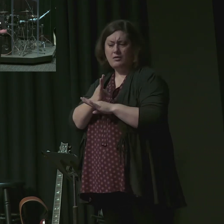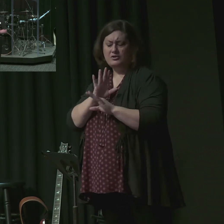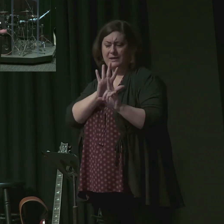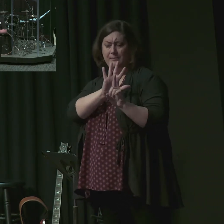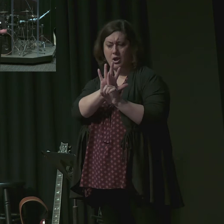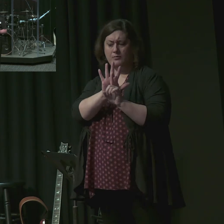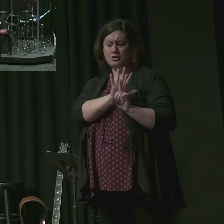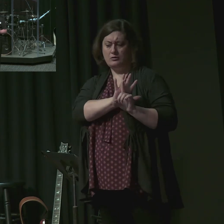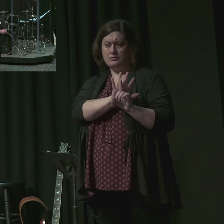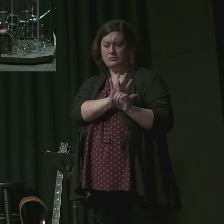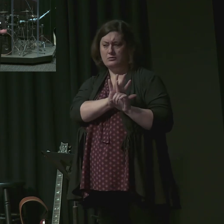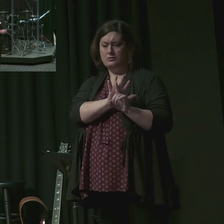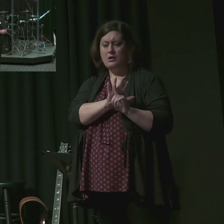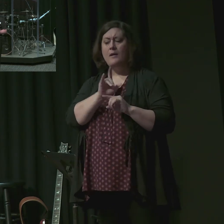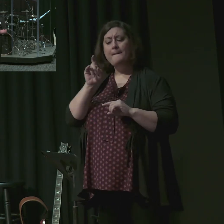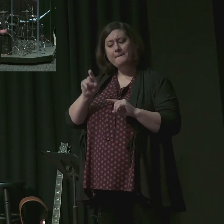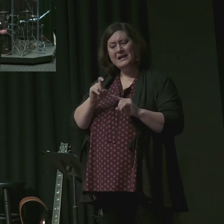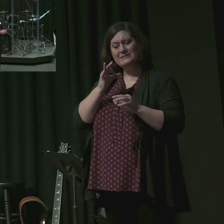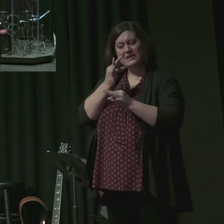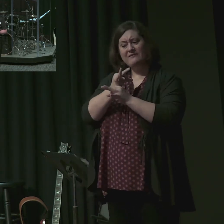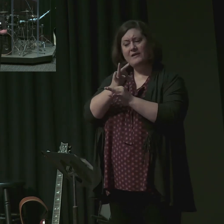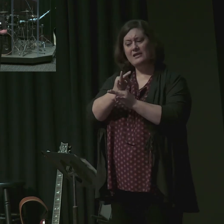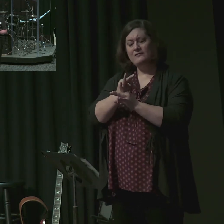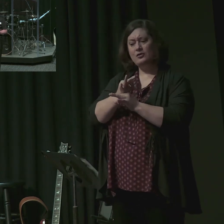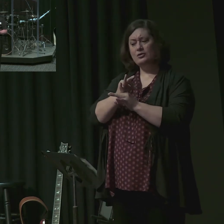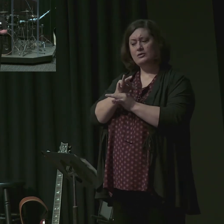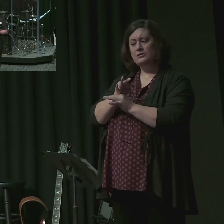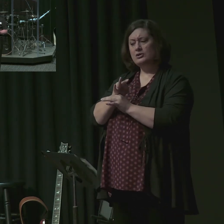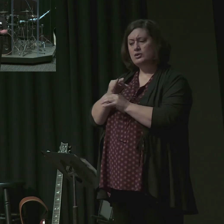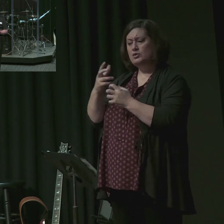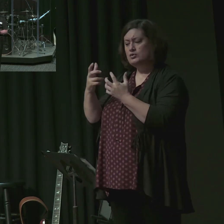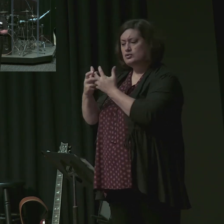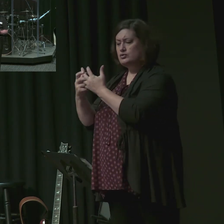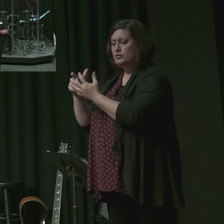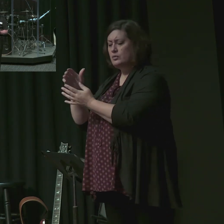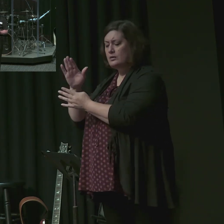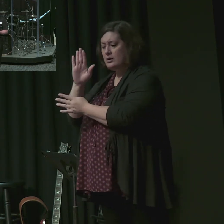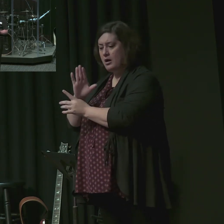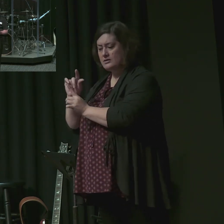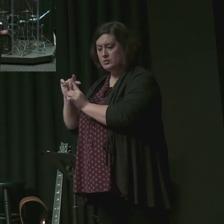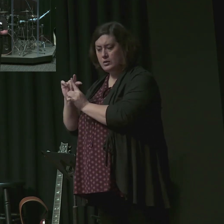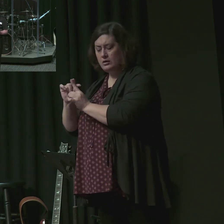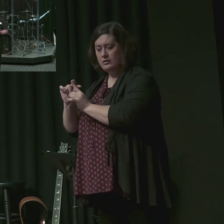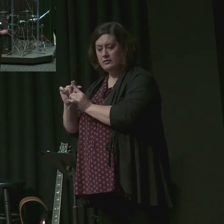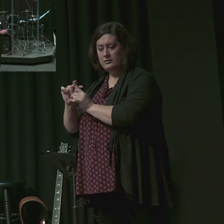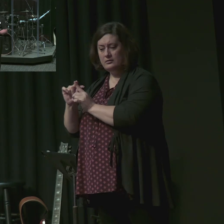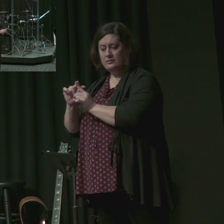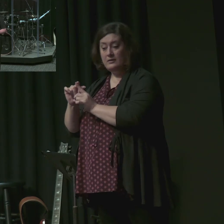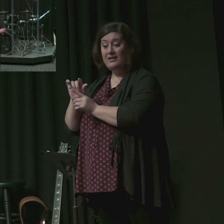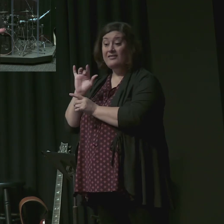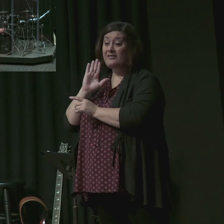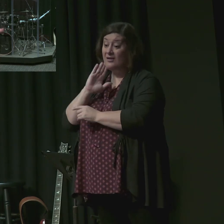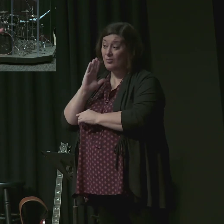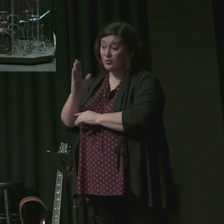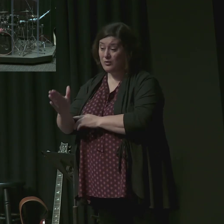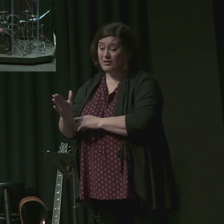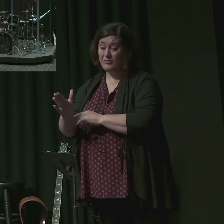But we also must remember that faithfulness to the word will bring dislike and disapproval